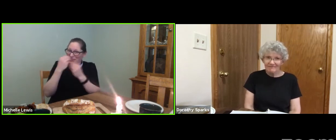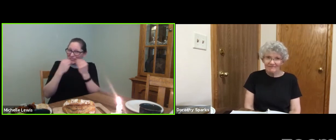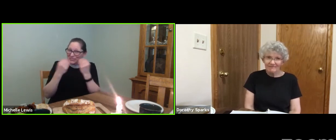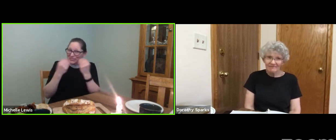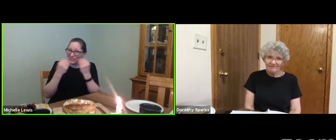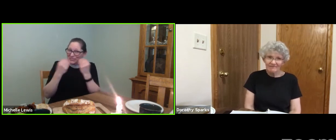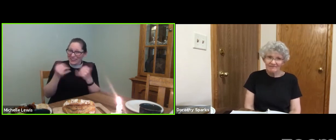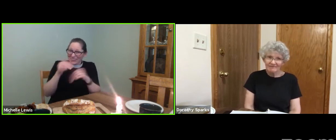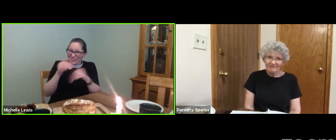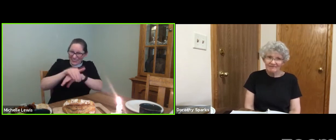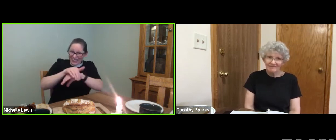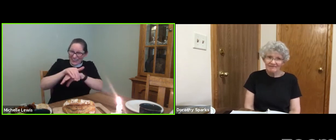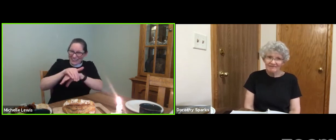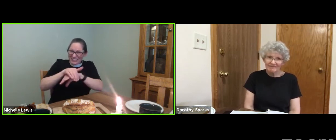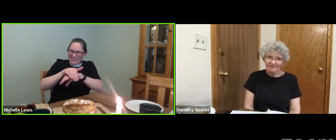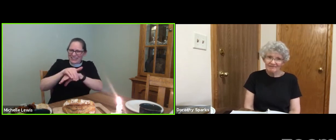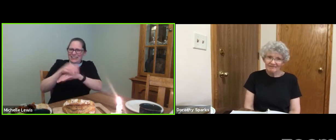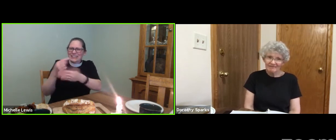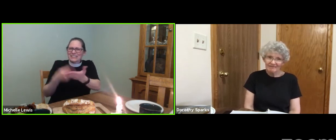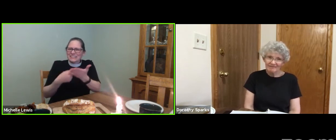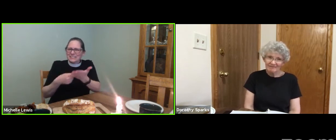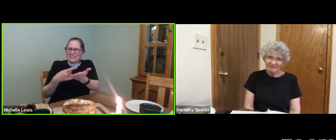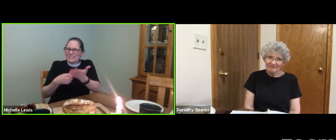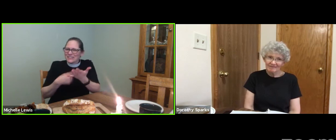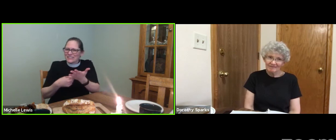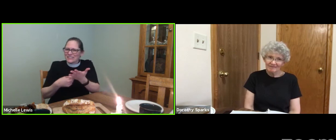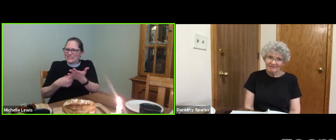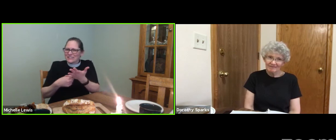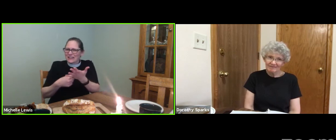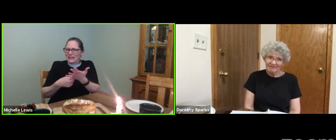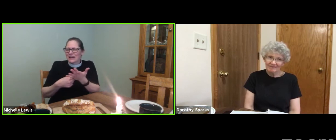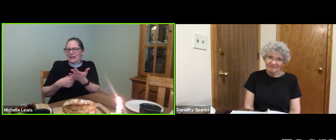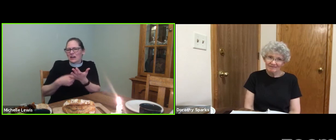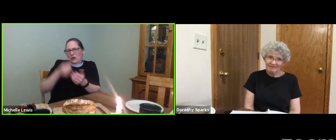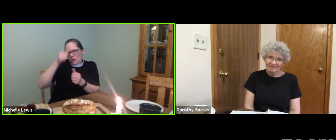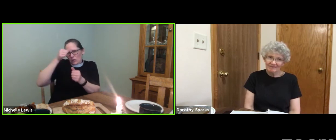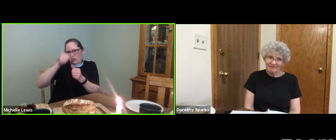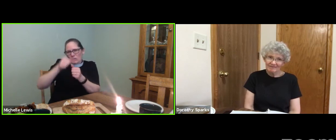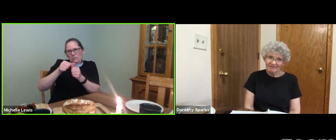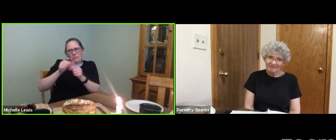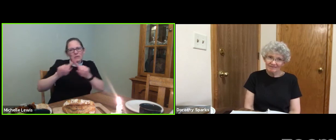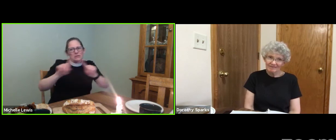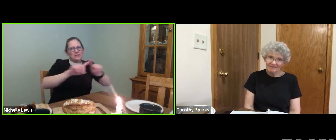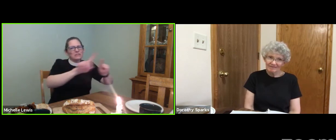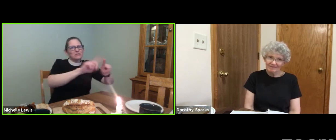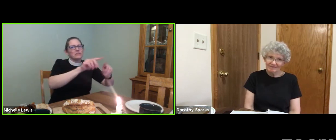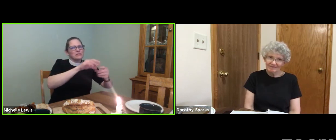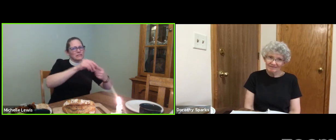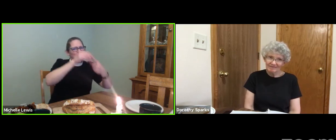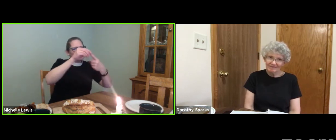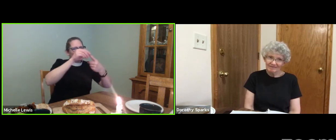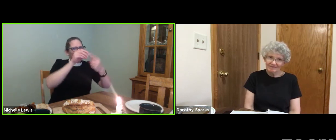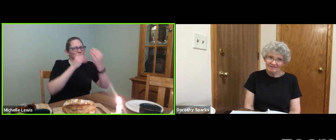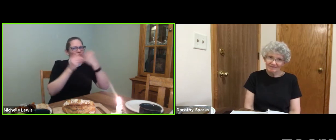tonight, discuss this question. Can you remember some different